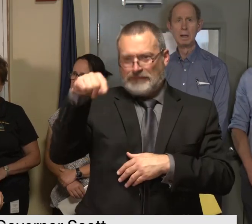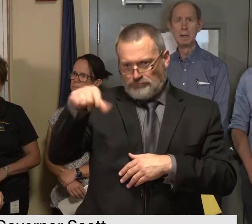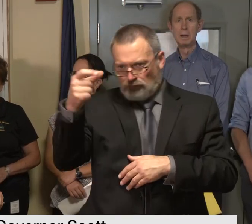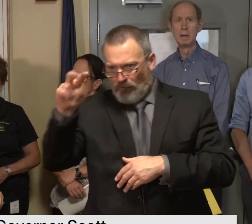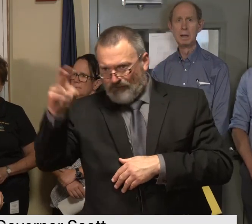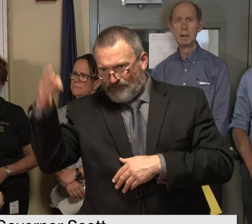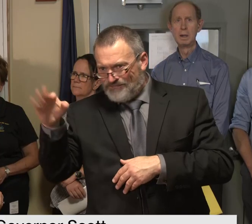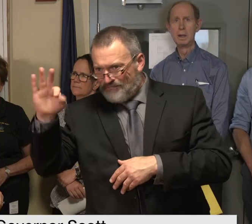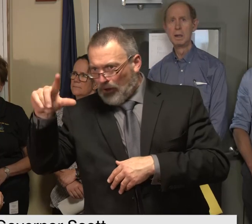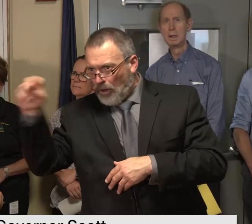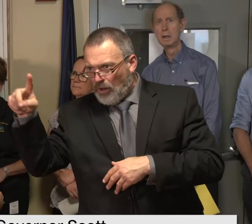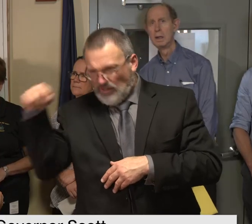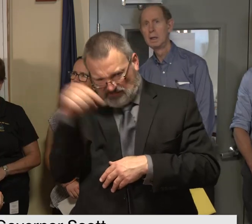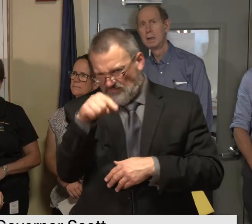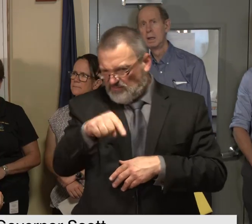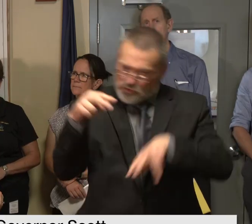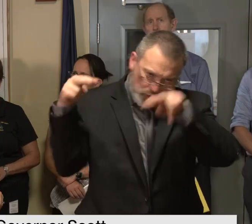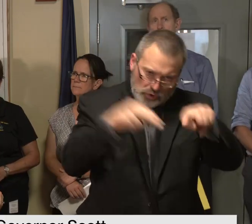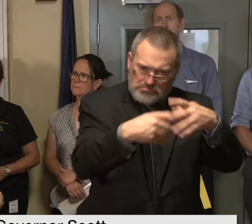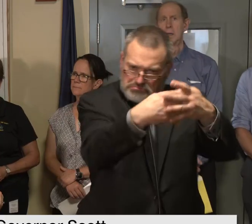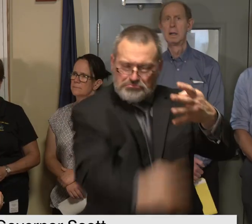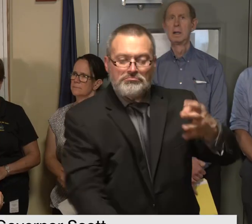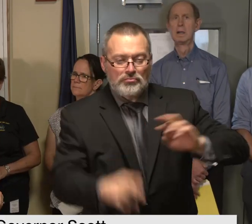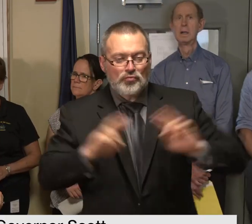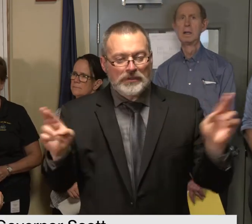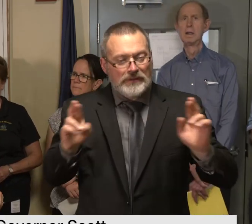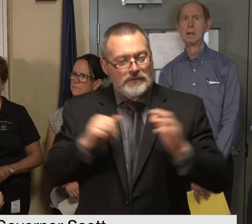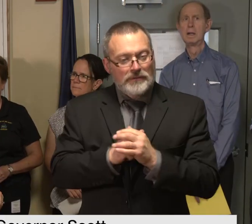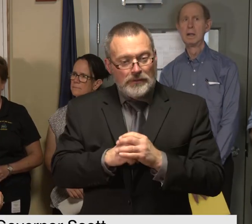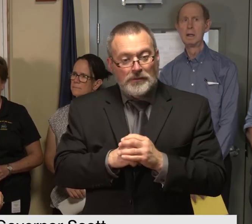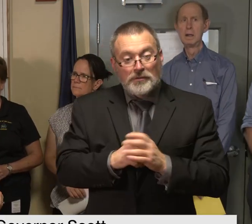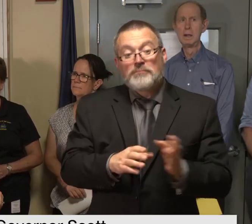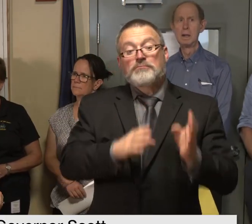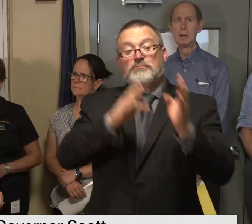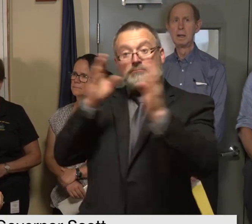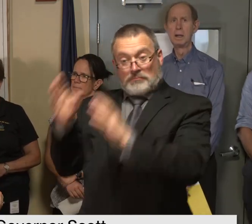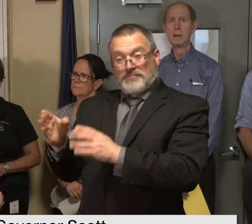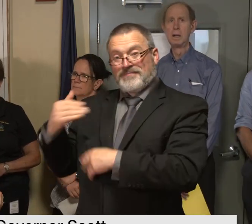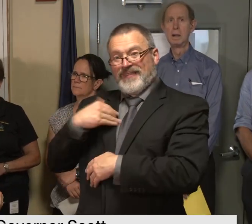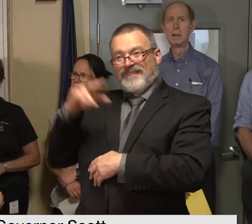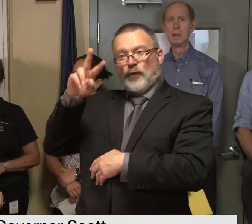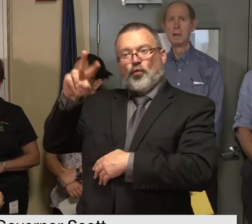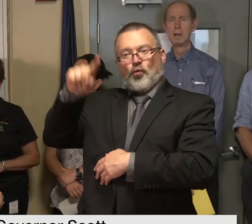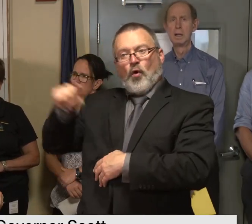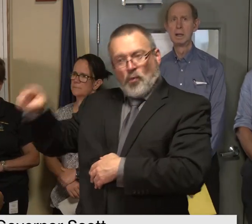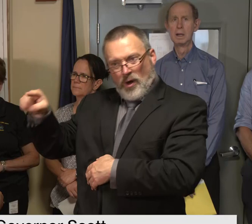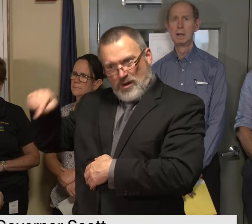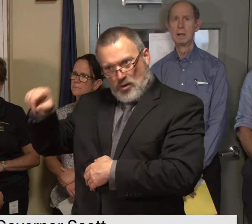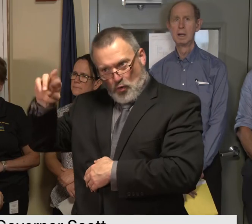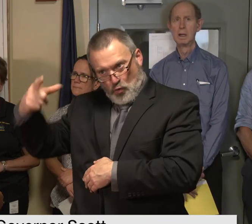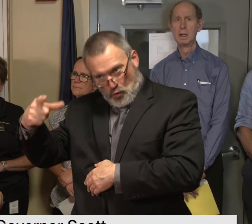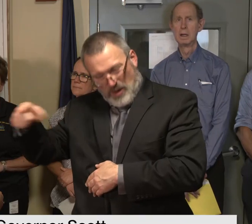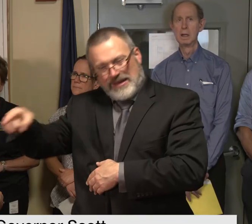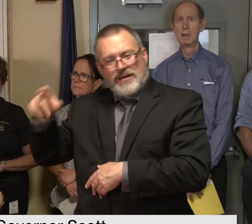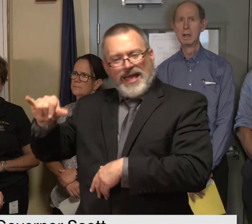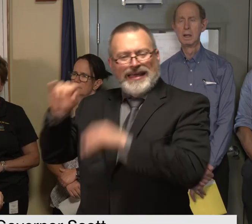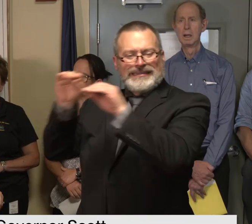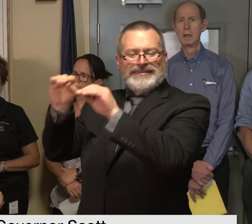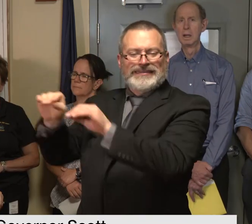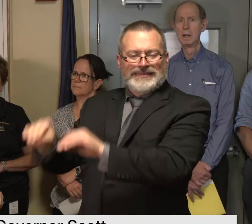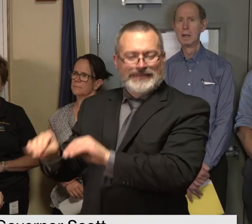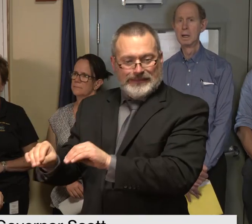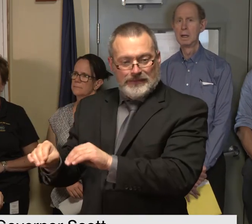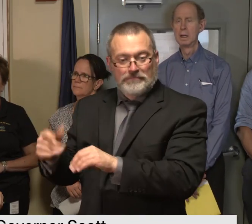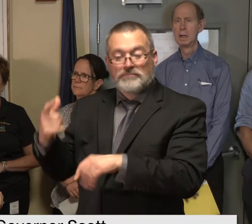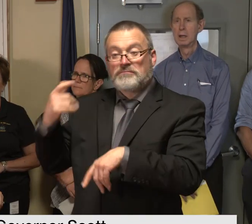211 there are separate forms for businesses and homeowners so if you're a business owner there's a form in